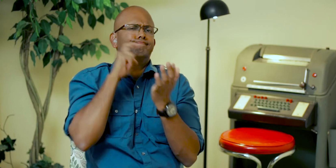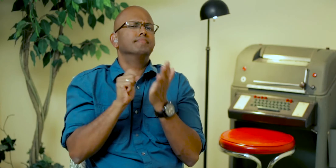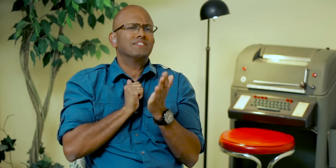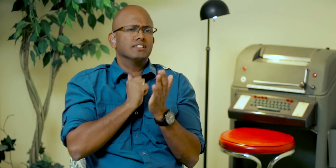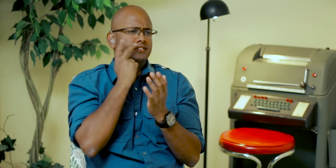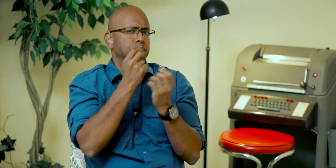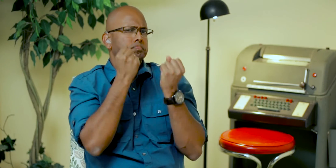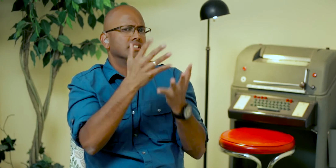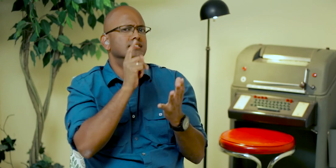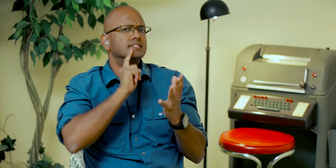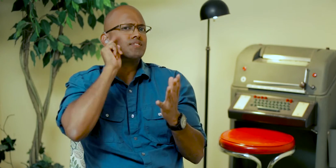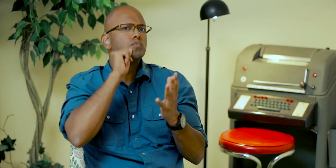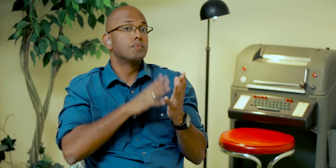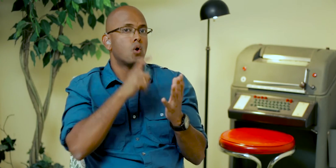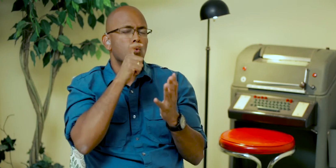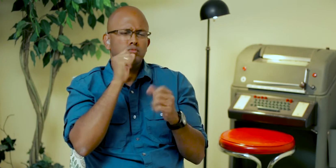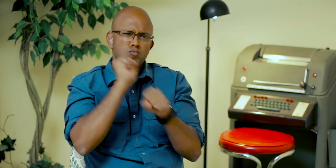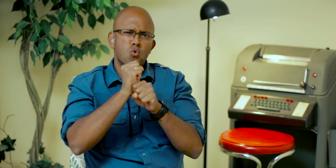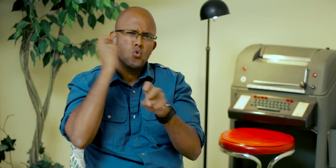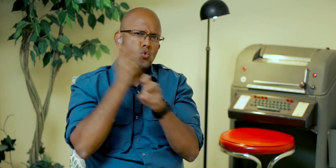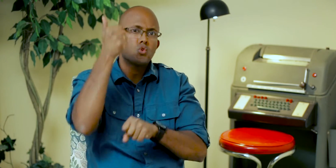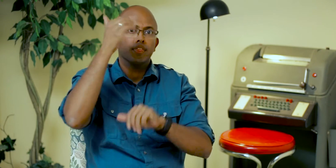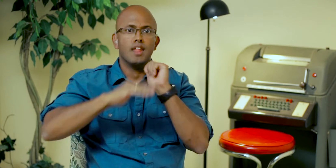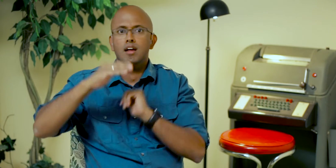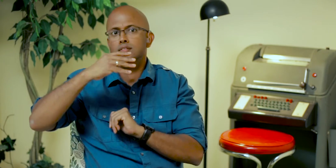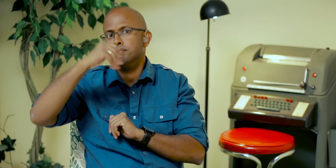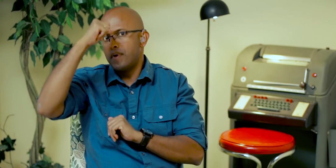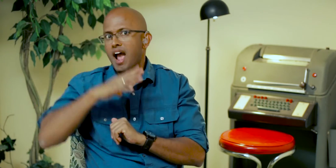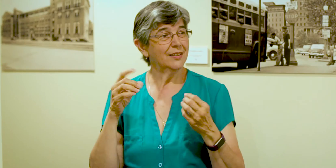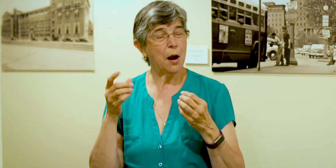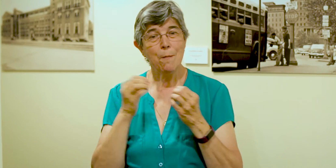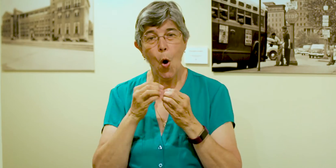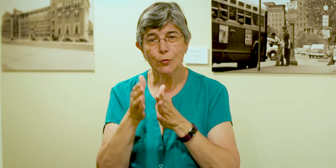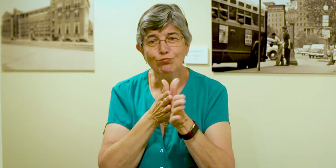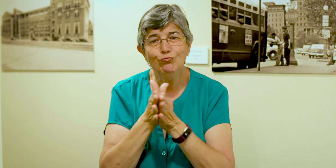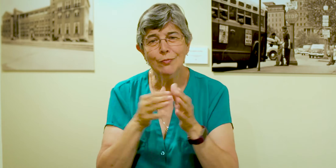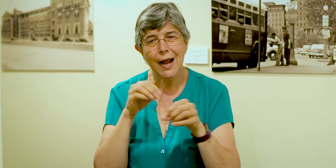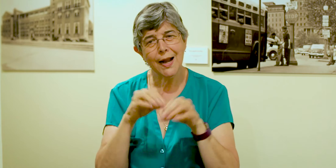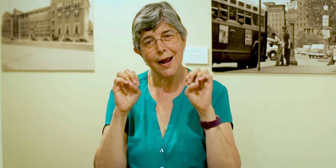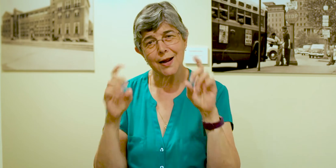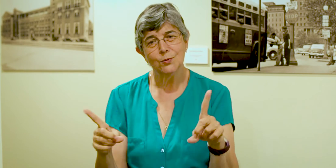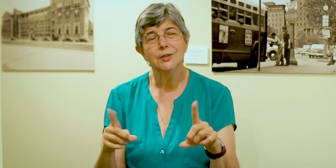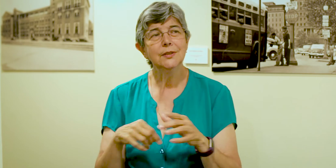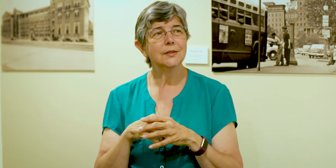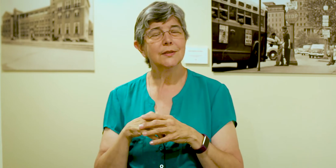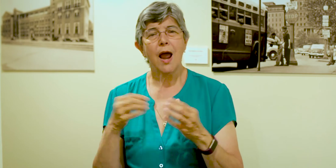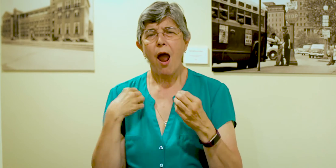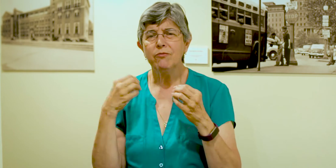They're more motivated when it comes to education and they have more goals. In my experience, Deaf women work harder